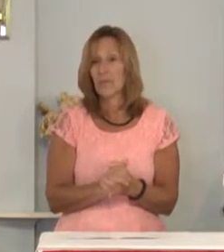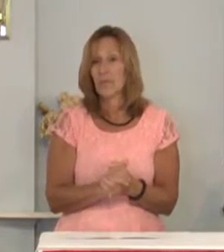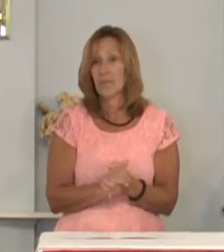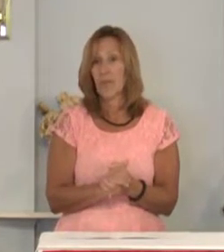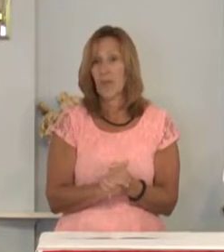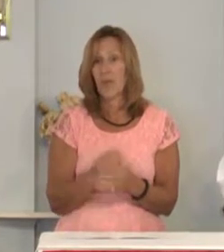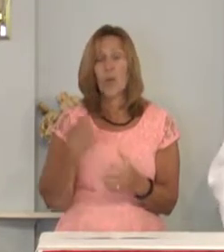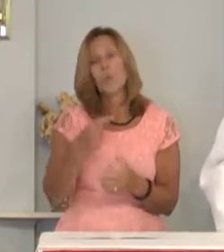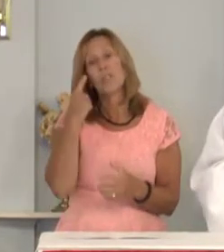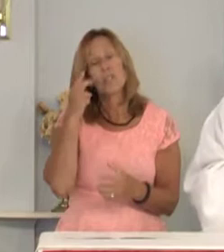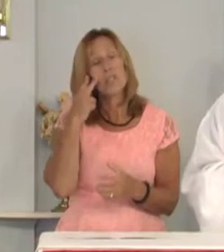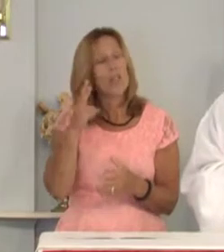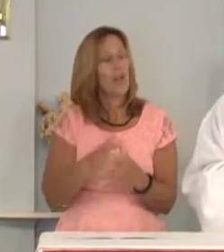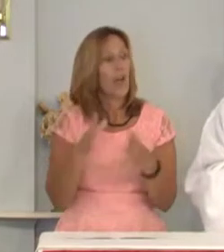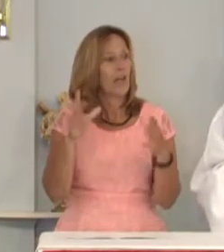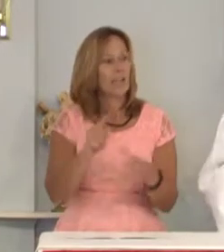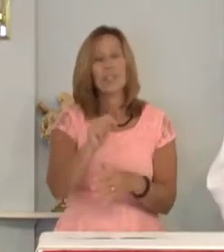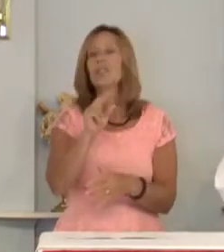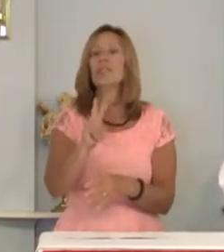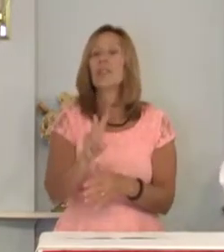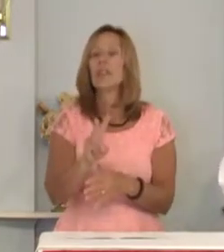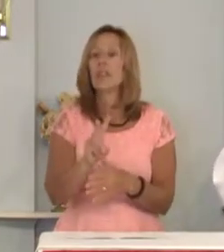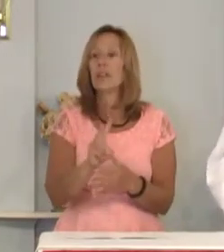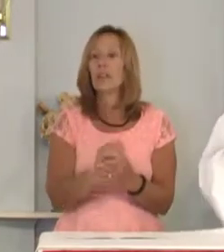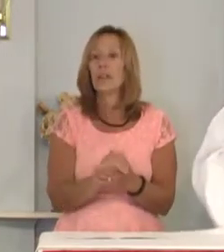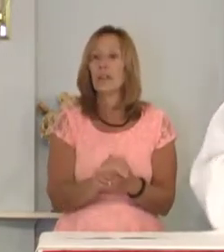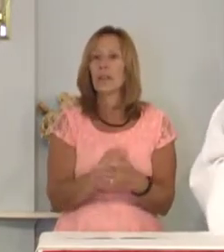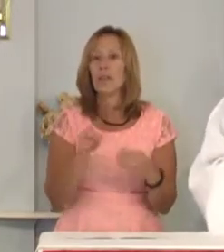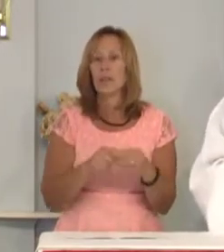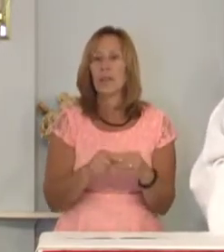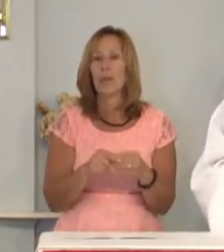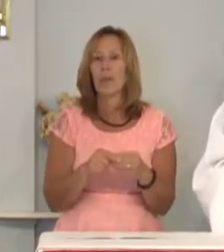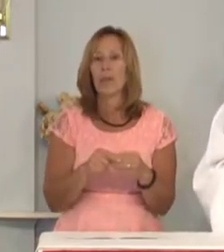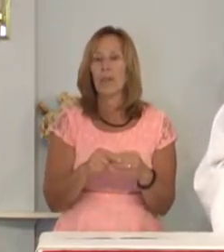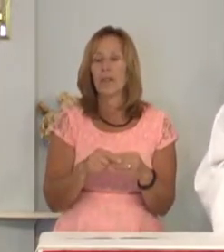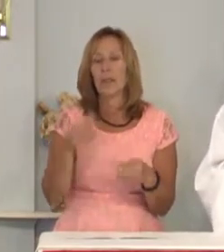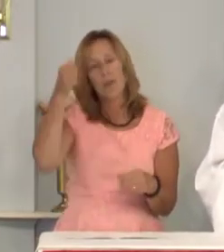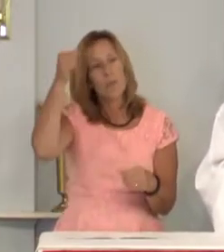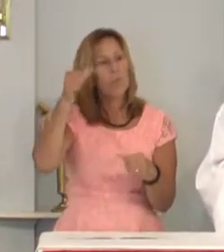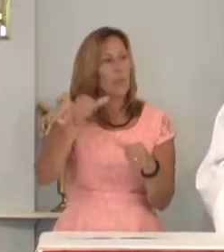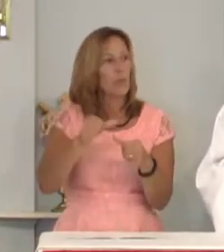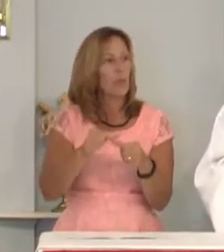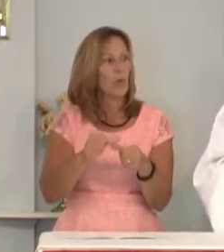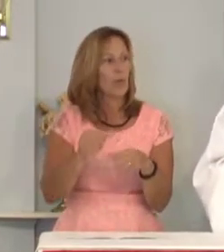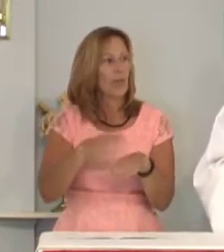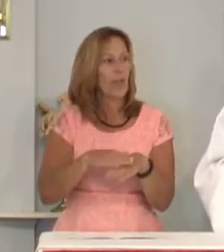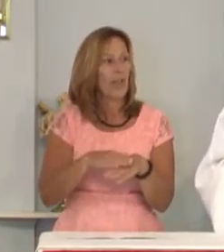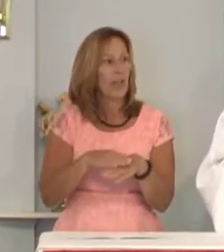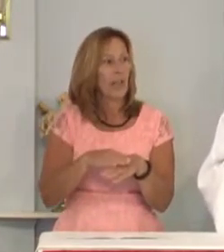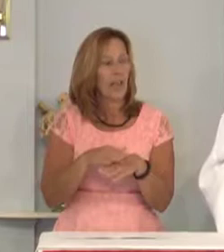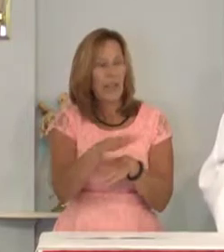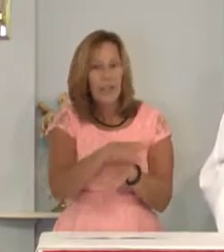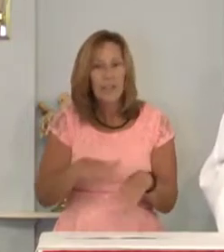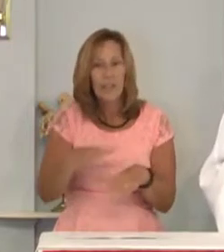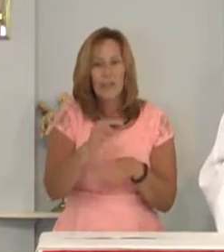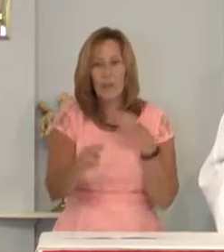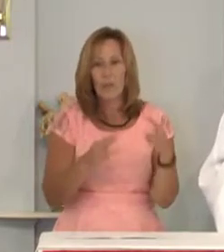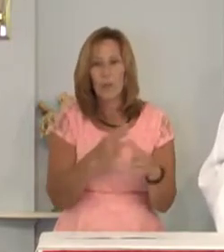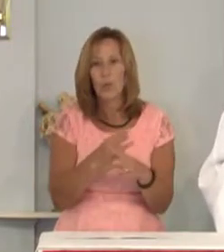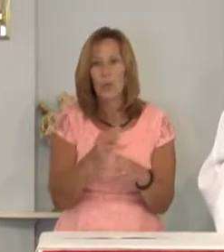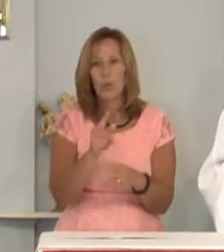We've seen much on TV of the memorial at the site of the World Trade Center.